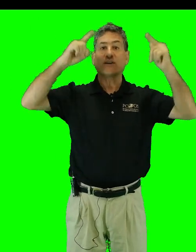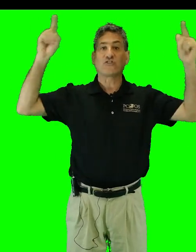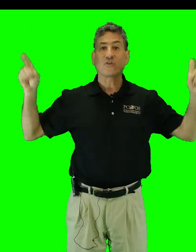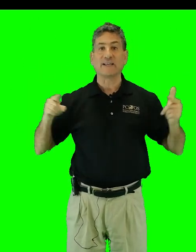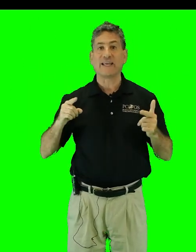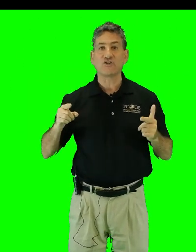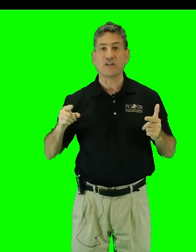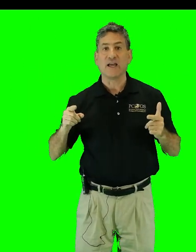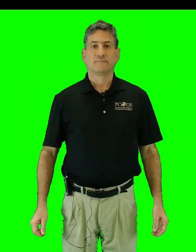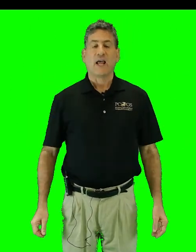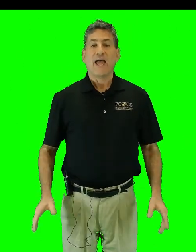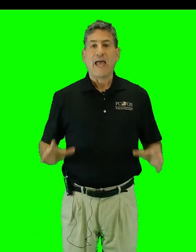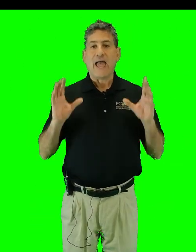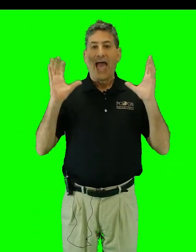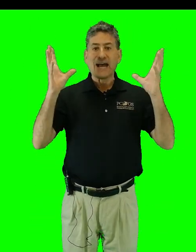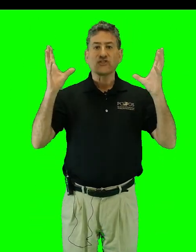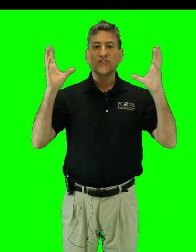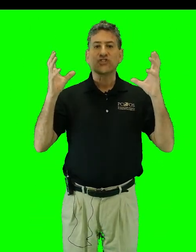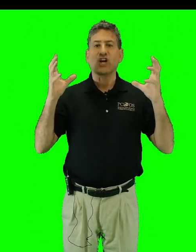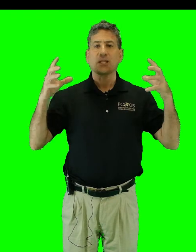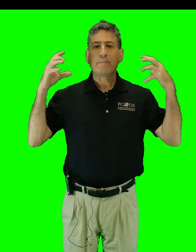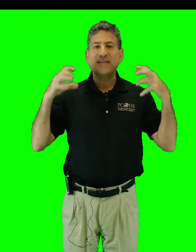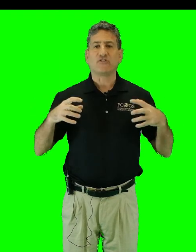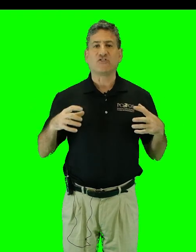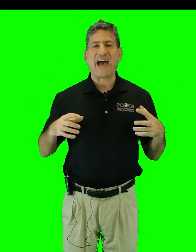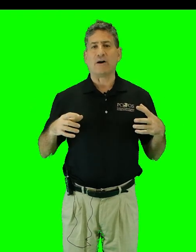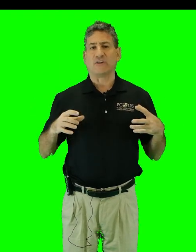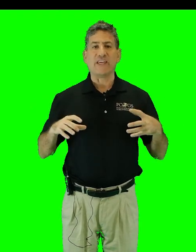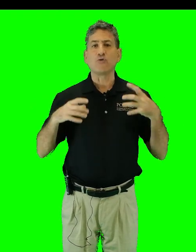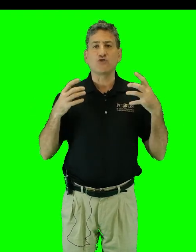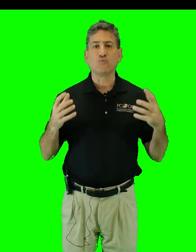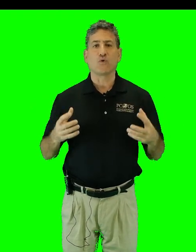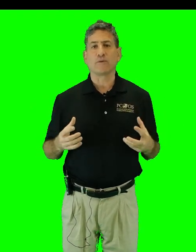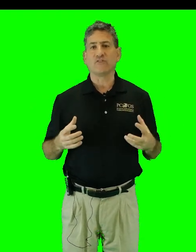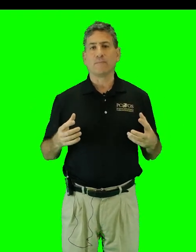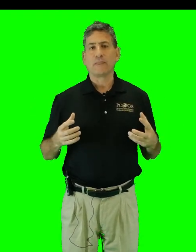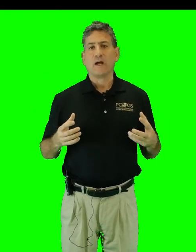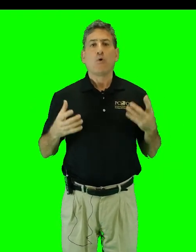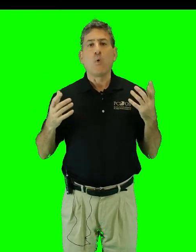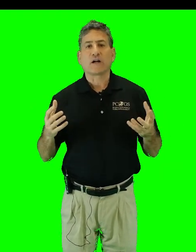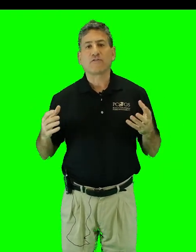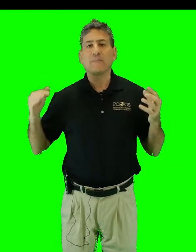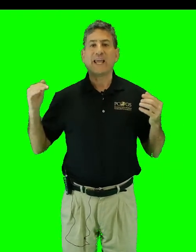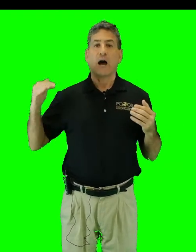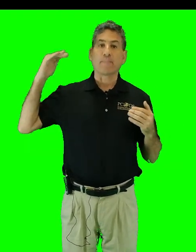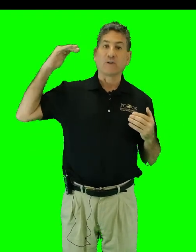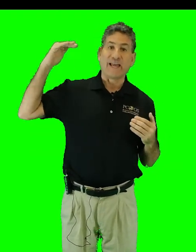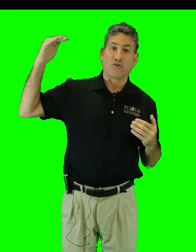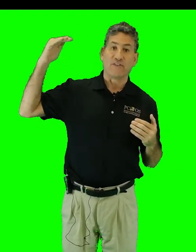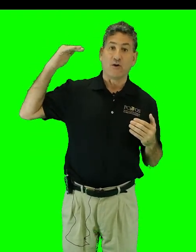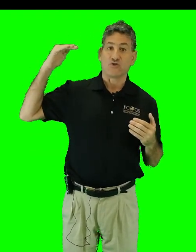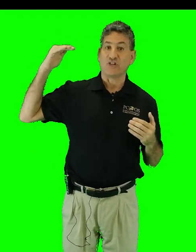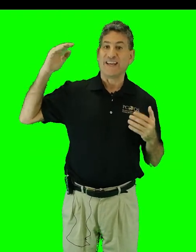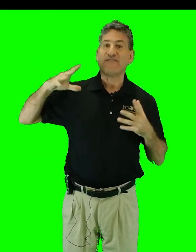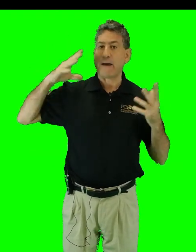circulation. As the sun beats down and the ocean warms, water from the upper layer of the ocean evaporates.